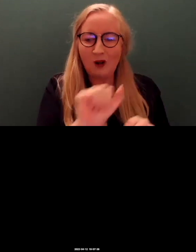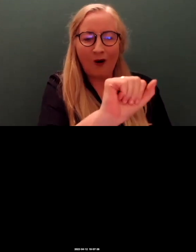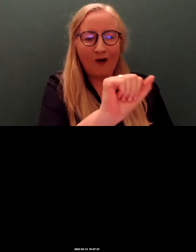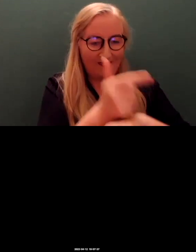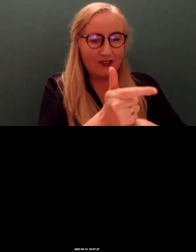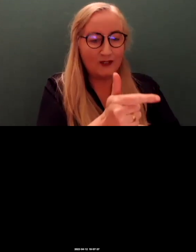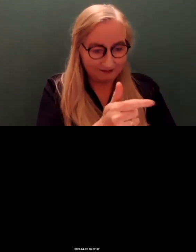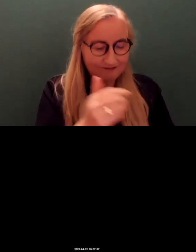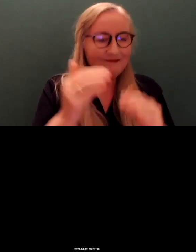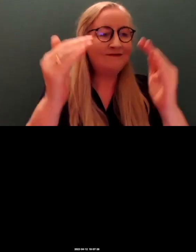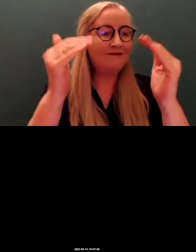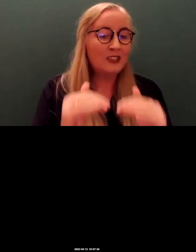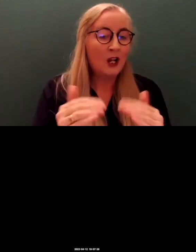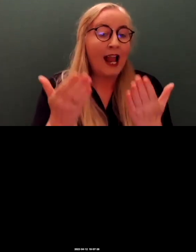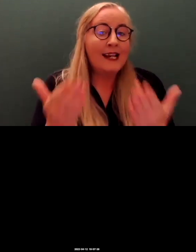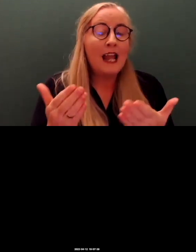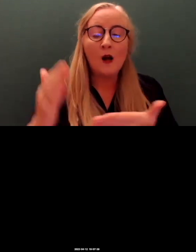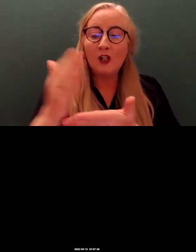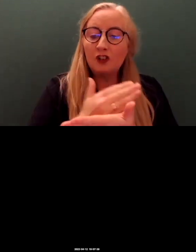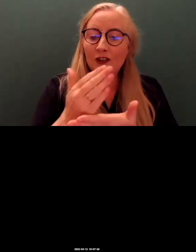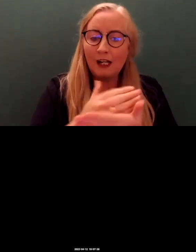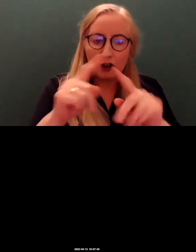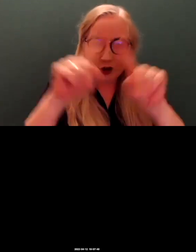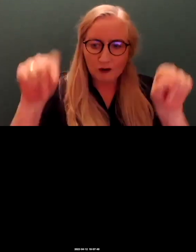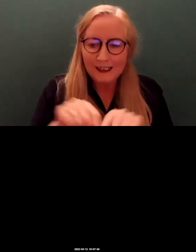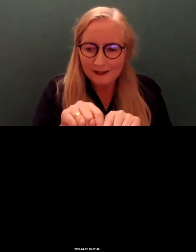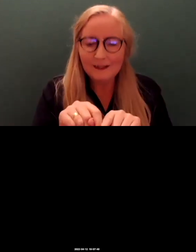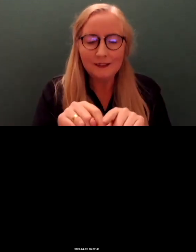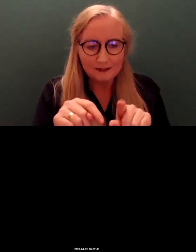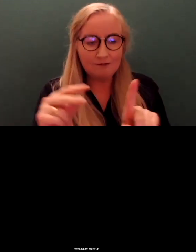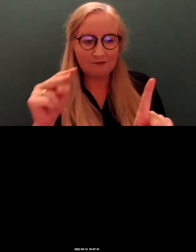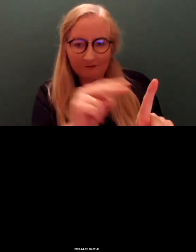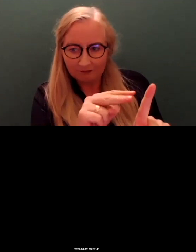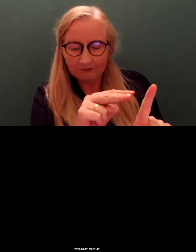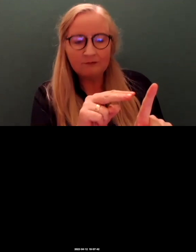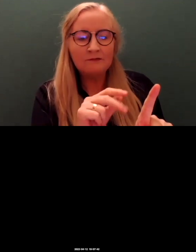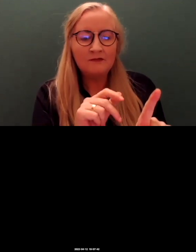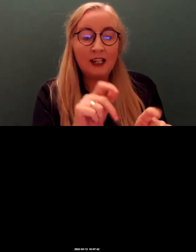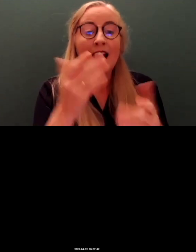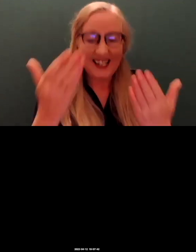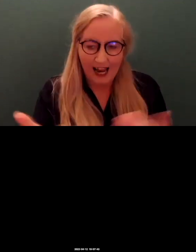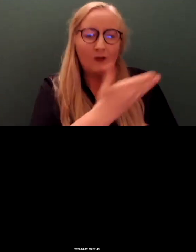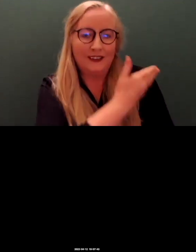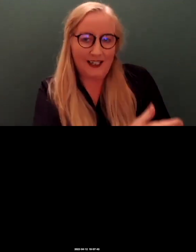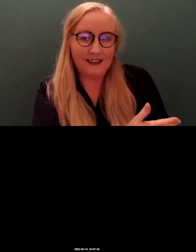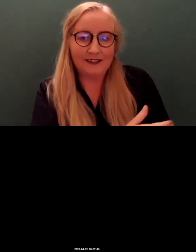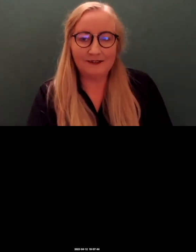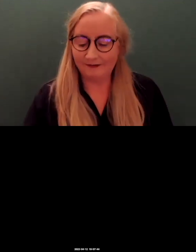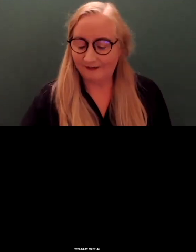Okay, so I'm going to share my screen with some slides, and I'm just going to get started. If I can still